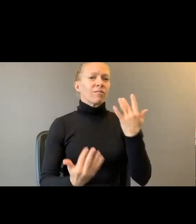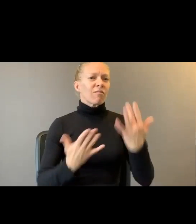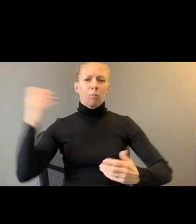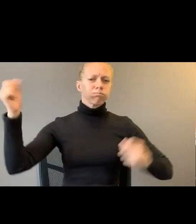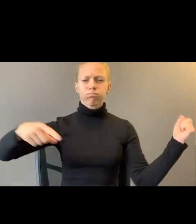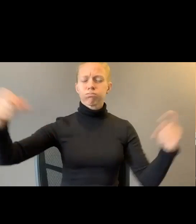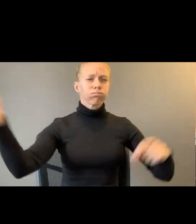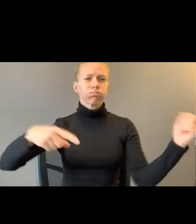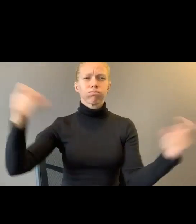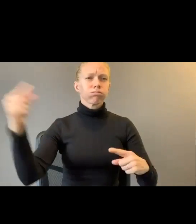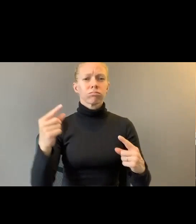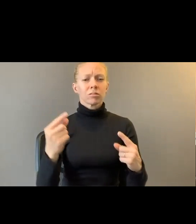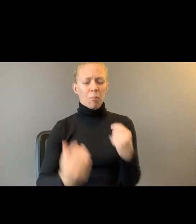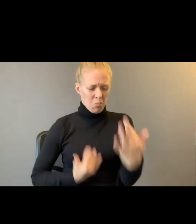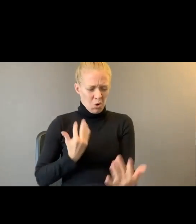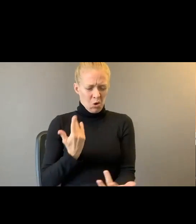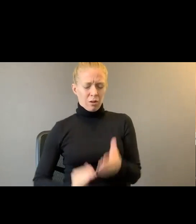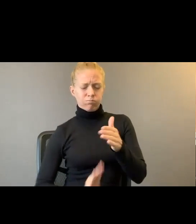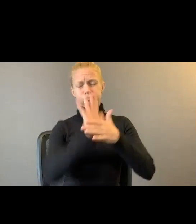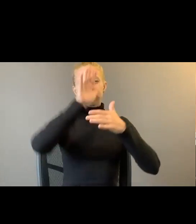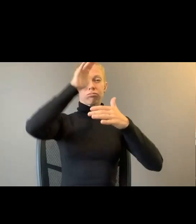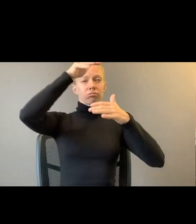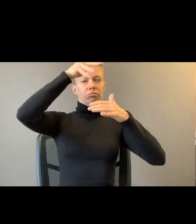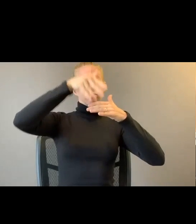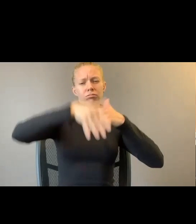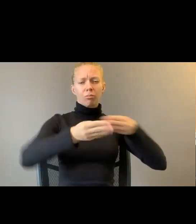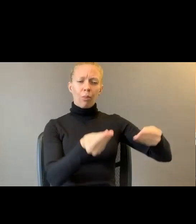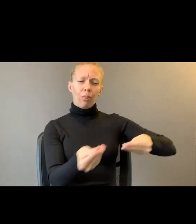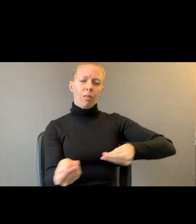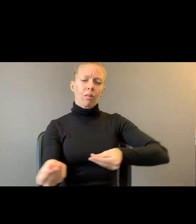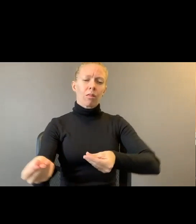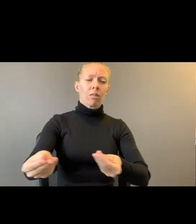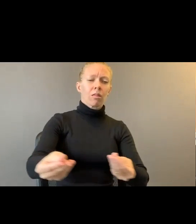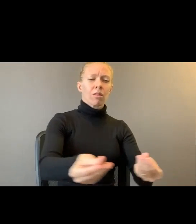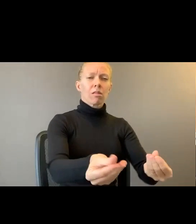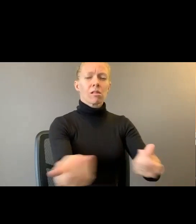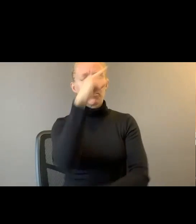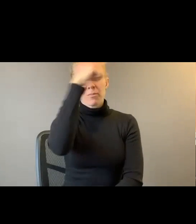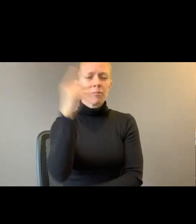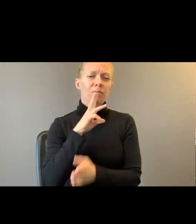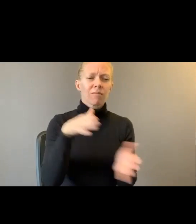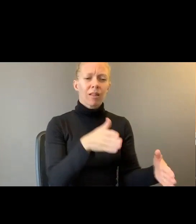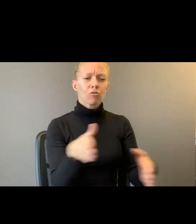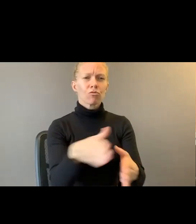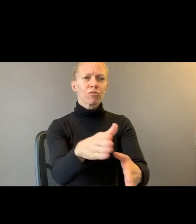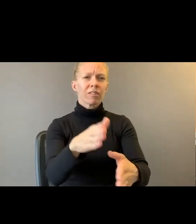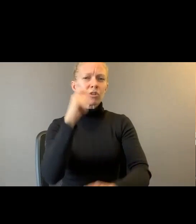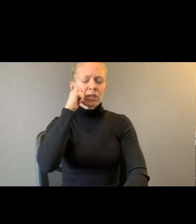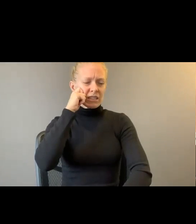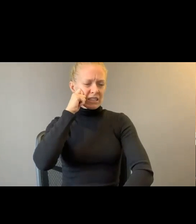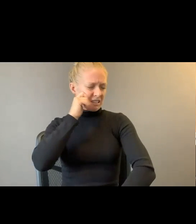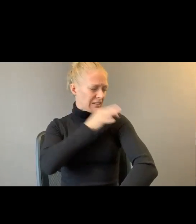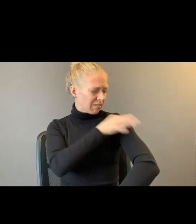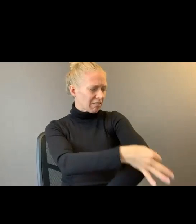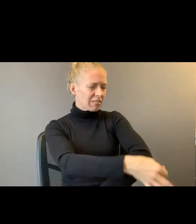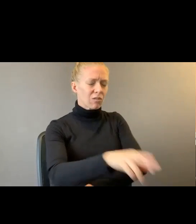Now volcano. Now oil slicked river. Dripped of skin. Fluent in the press of